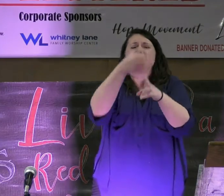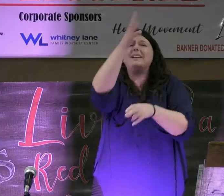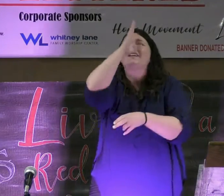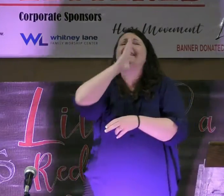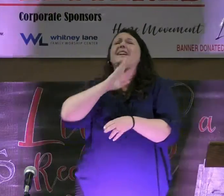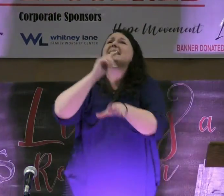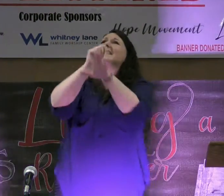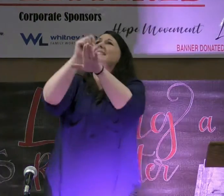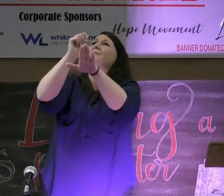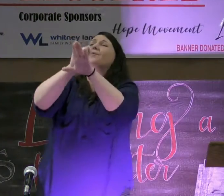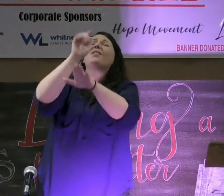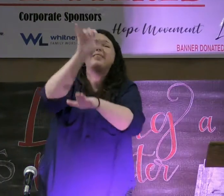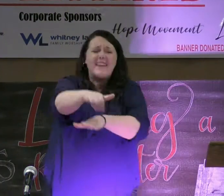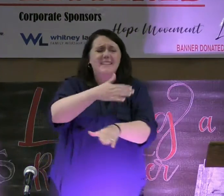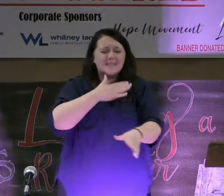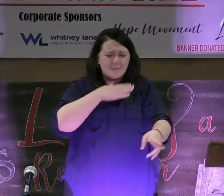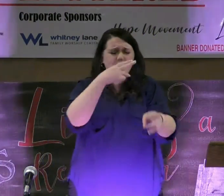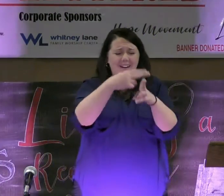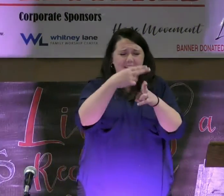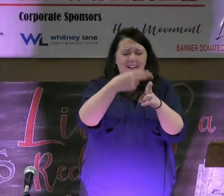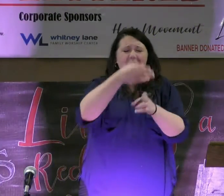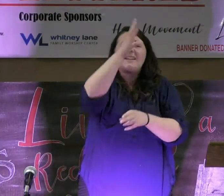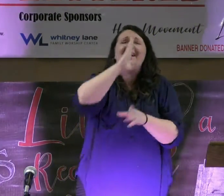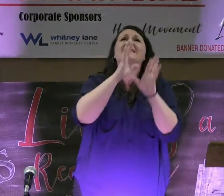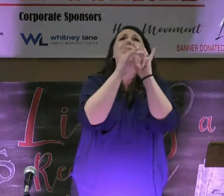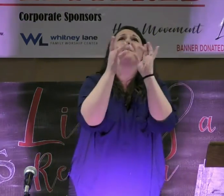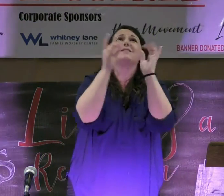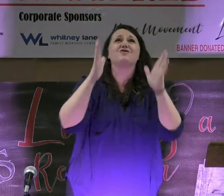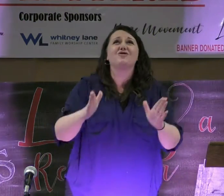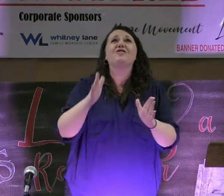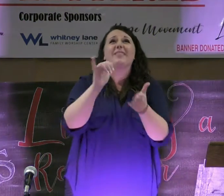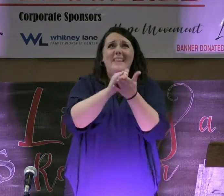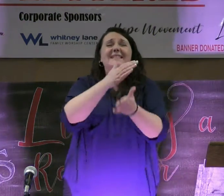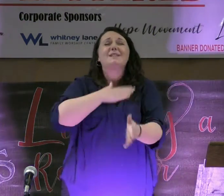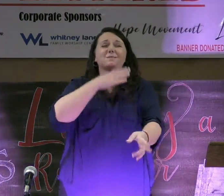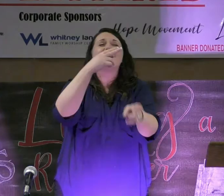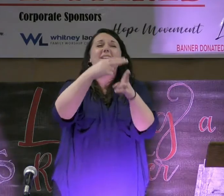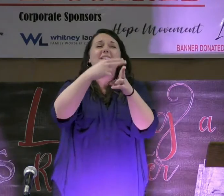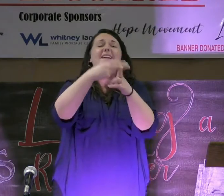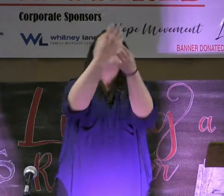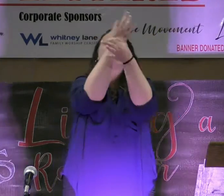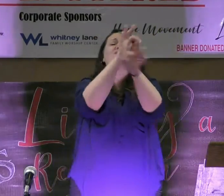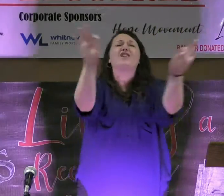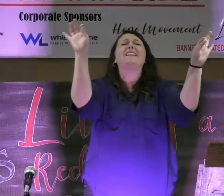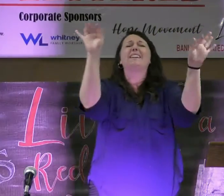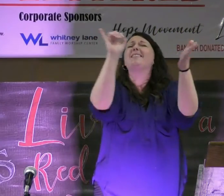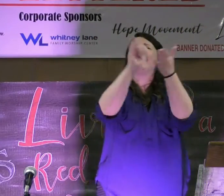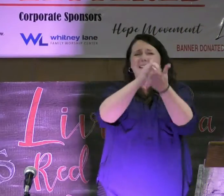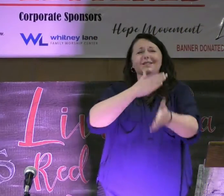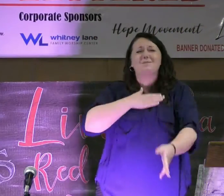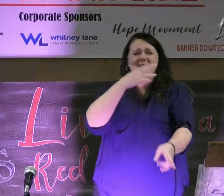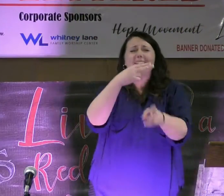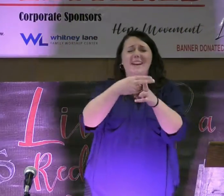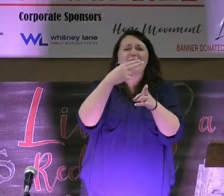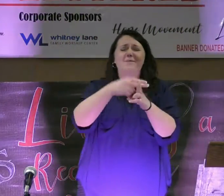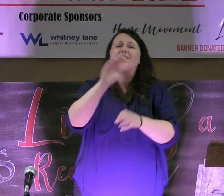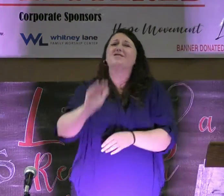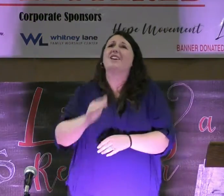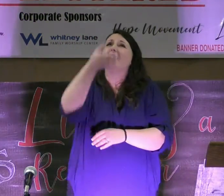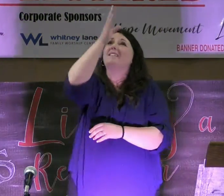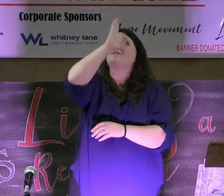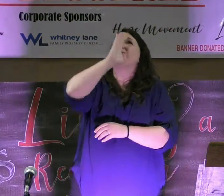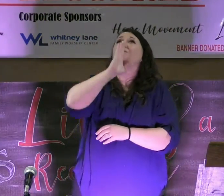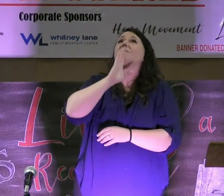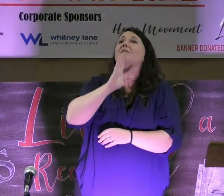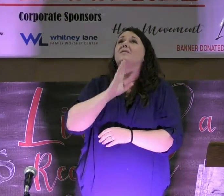God's temple? That's my name. God's messenger? That's my name. Free? That's my name. Child of